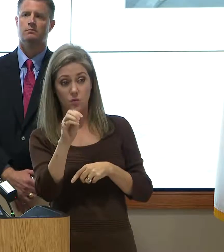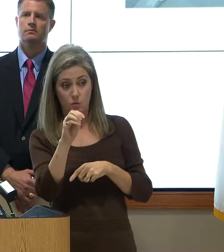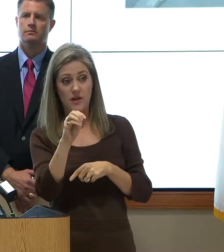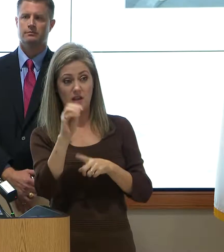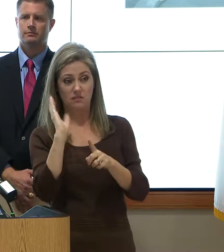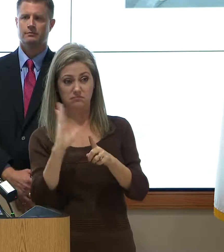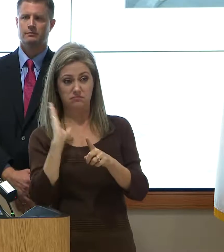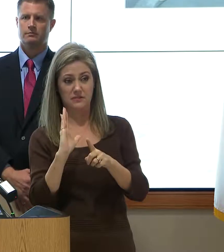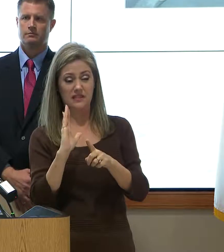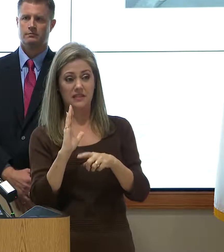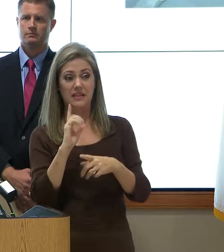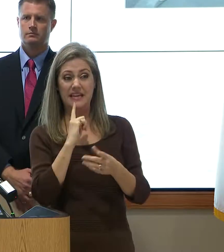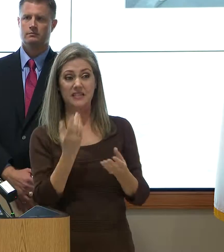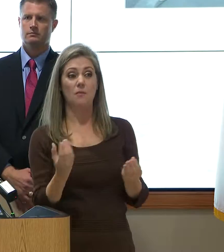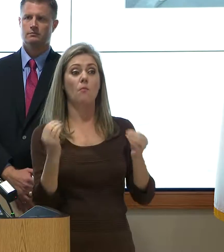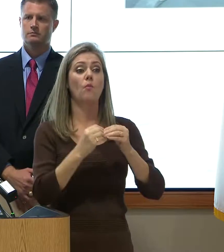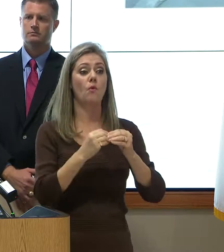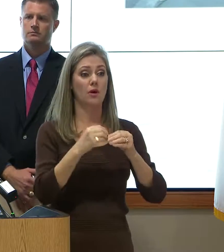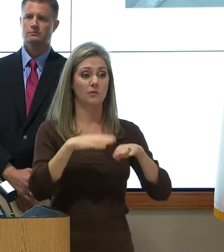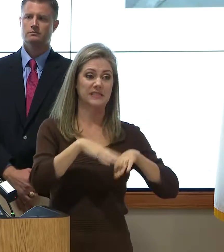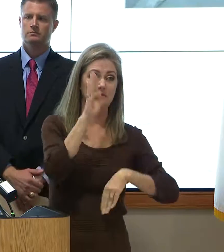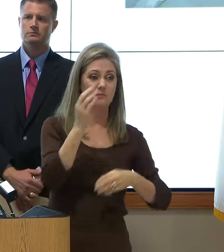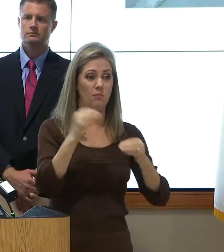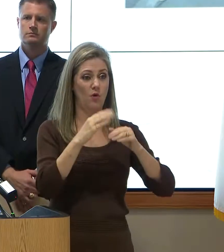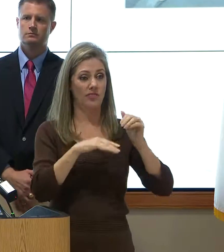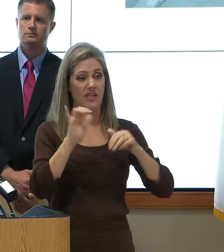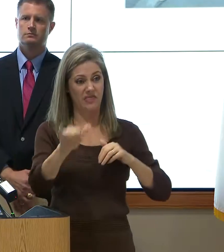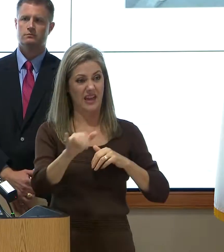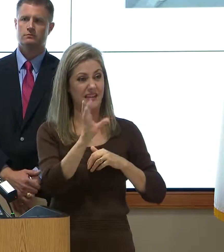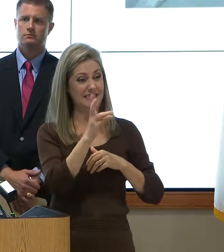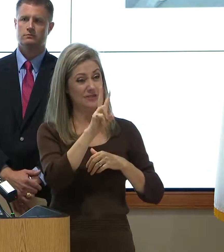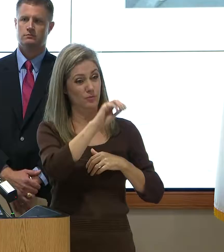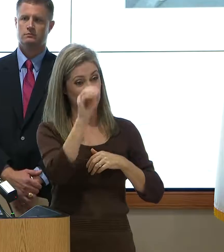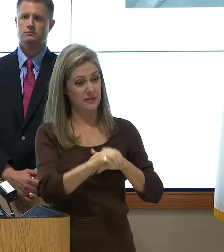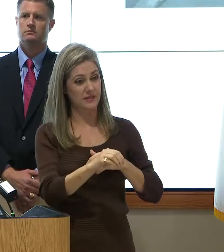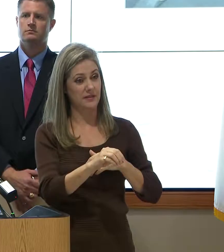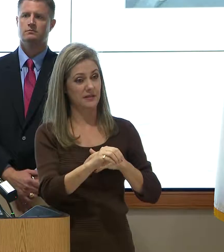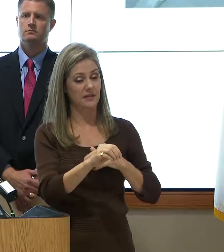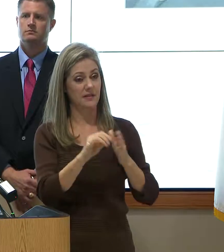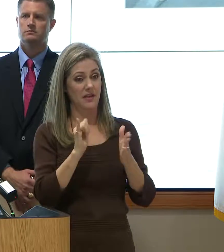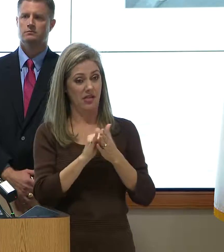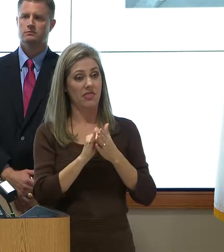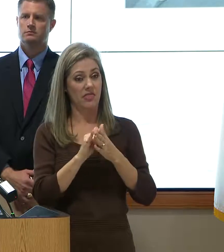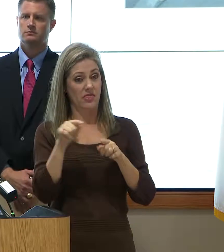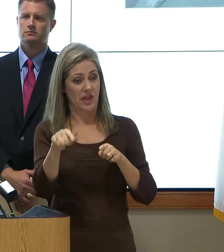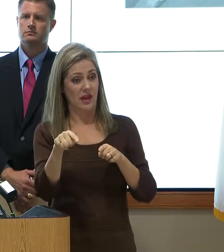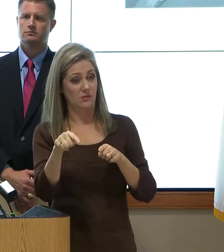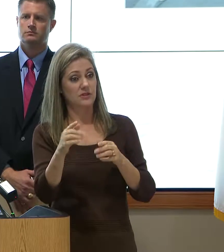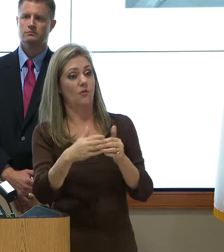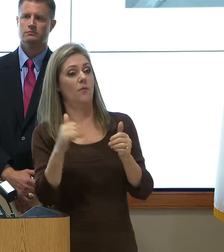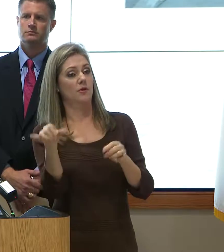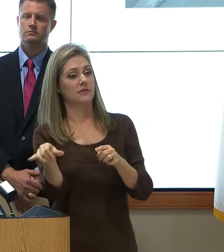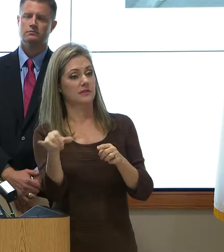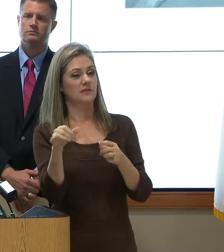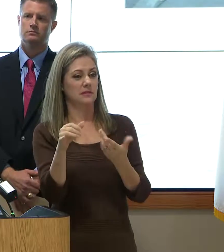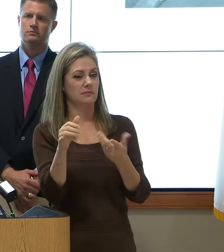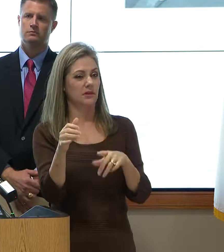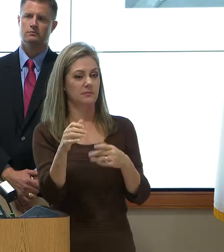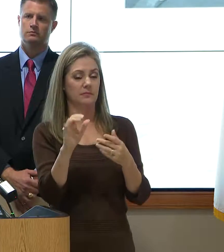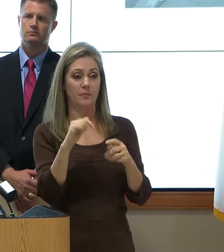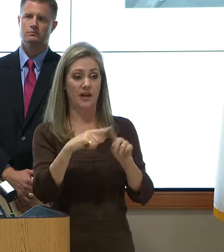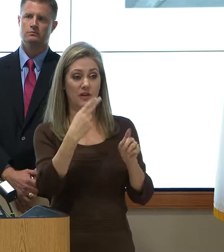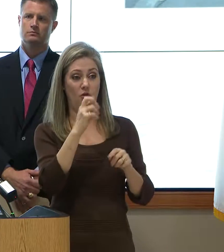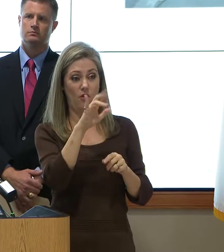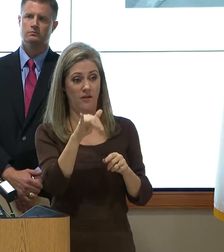by 62%. That's the closest record to Hurricane Harvey. So it was exceeded,